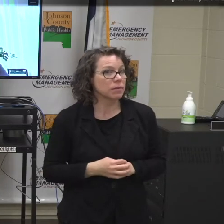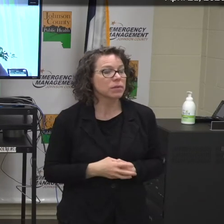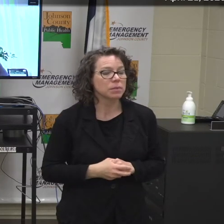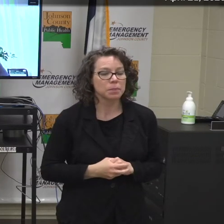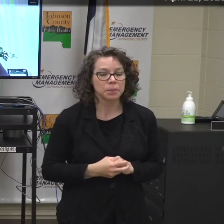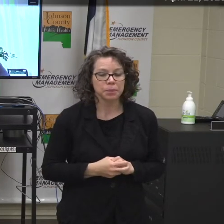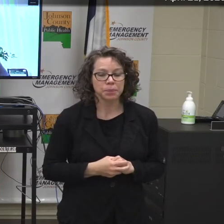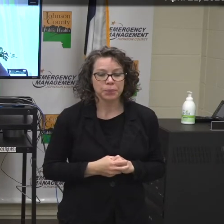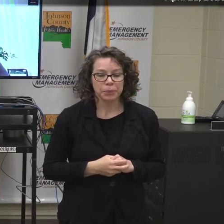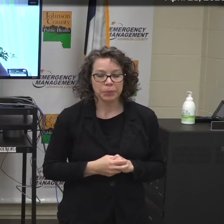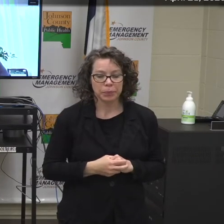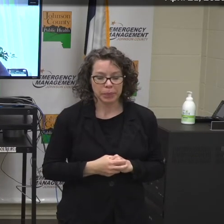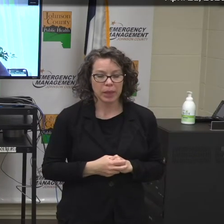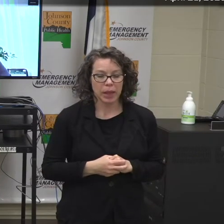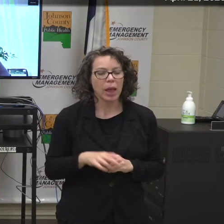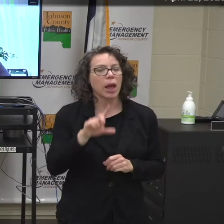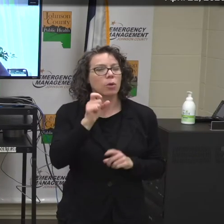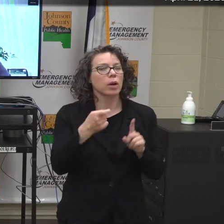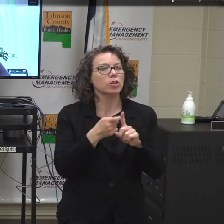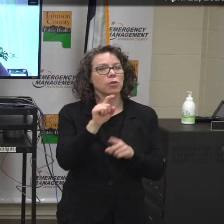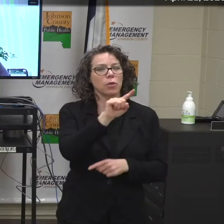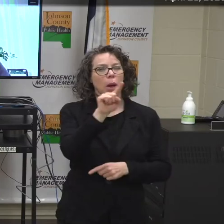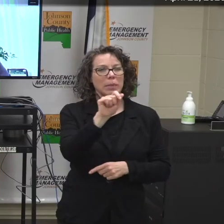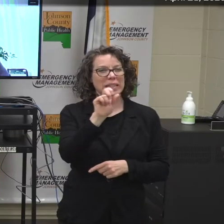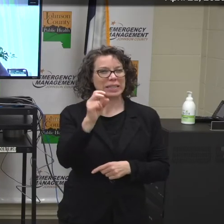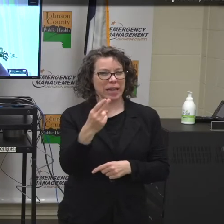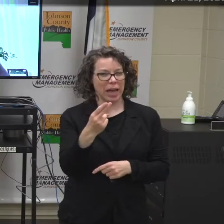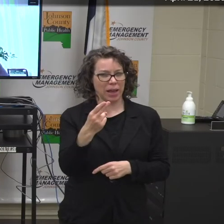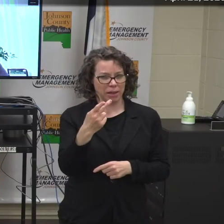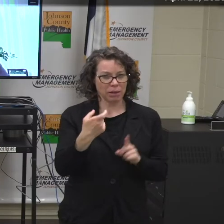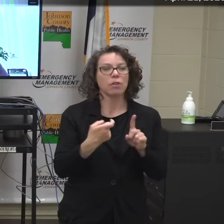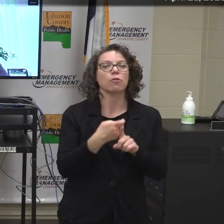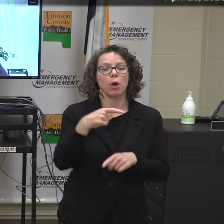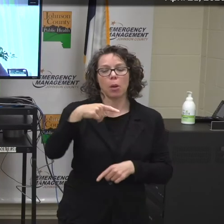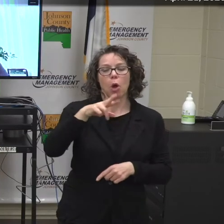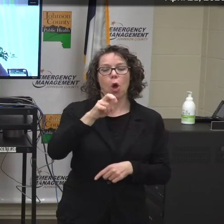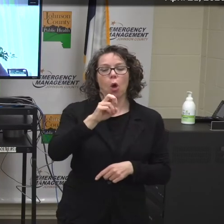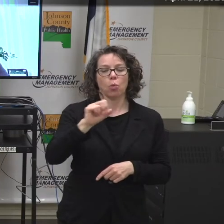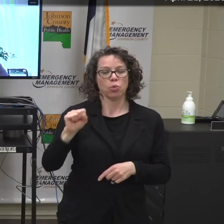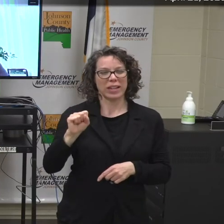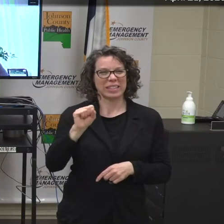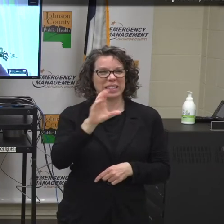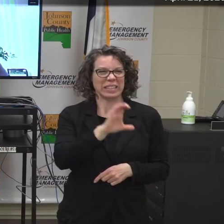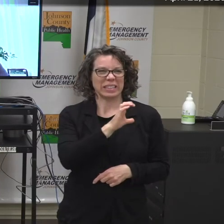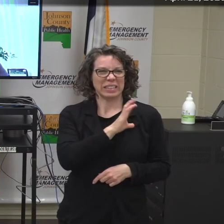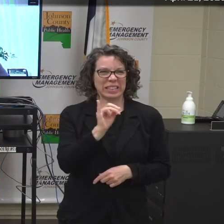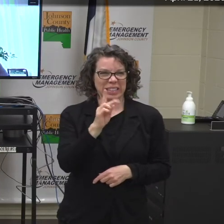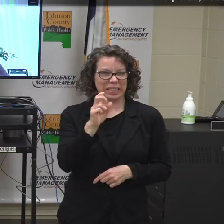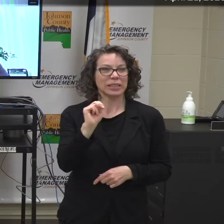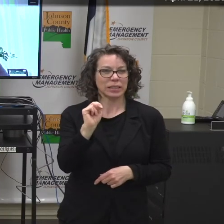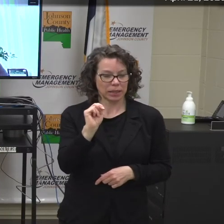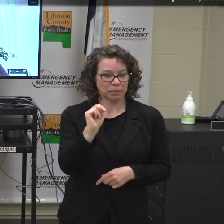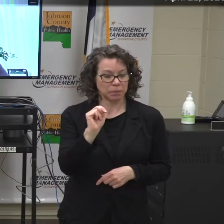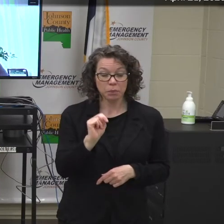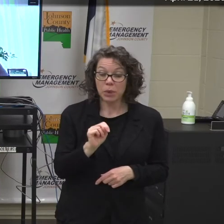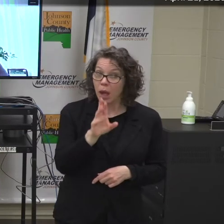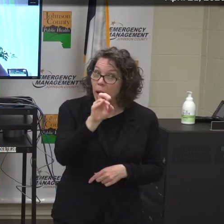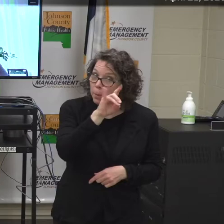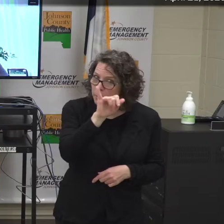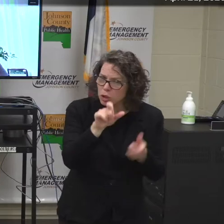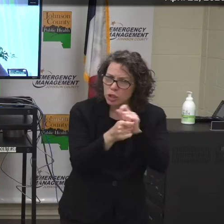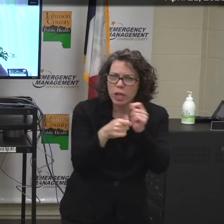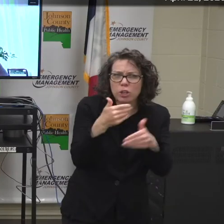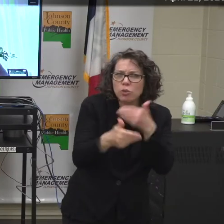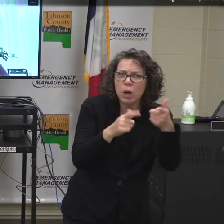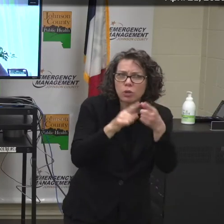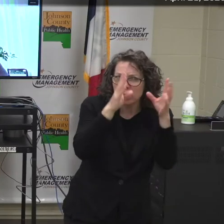A few questions from Zach Smith with the Press Citizen. Have there been any changes to the process Mercy is using to decide